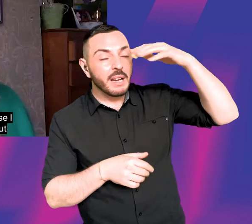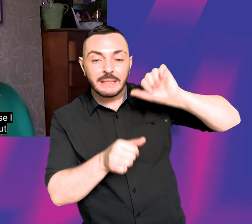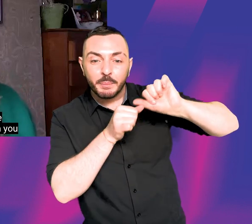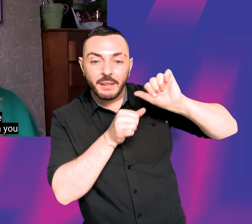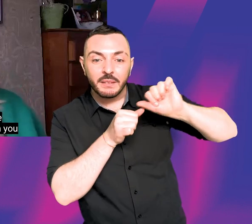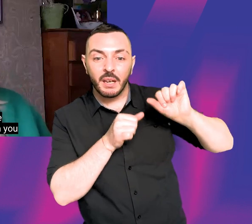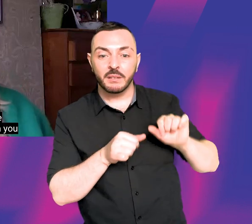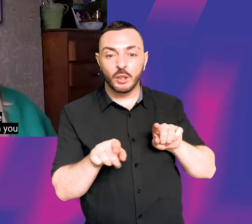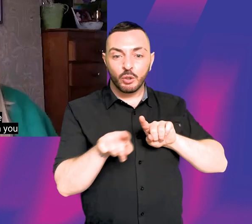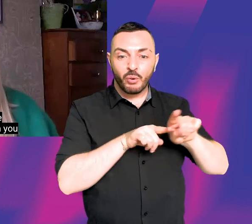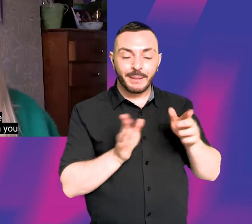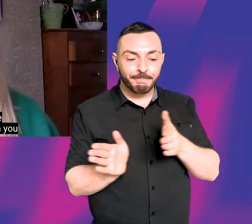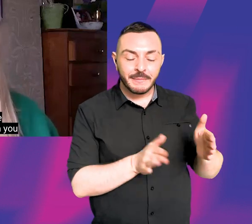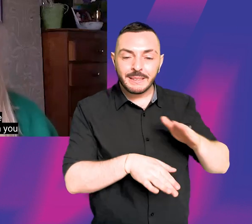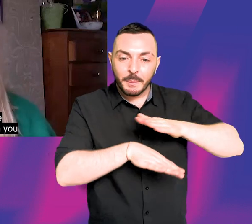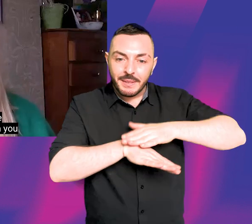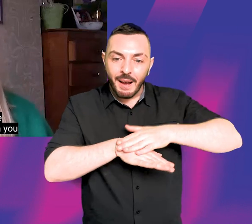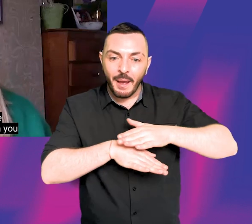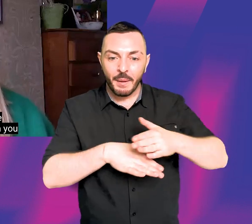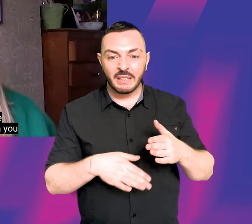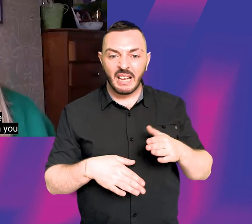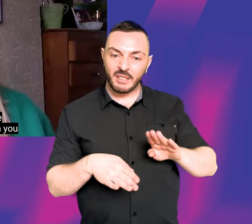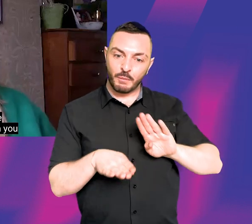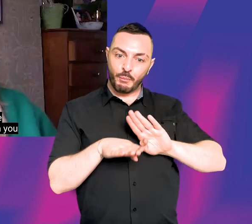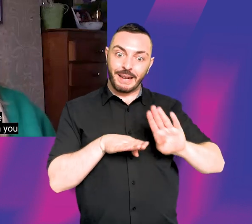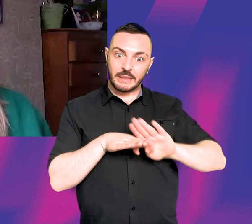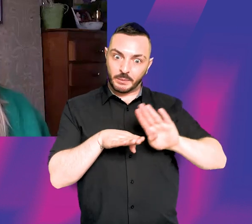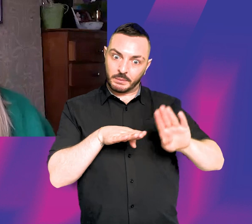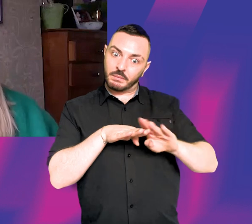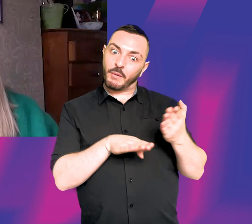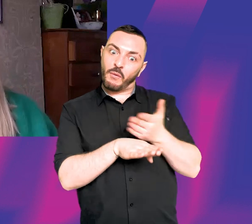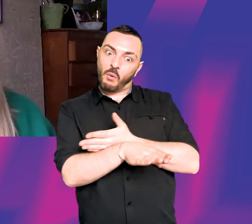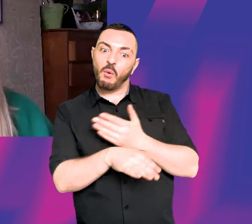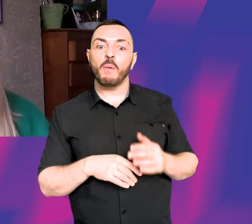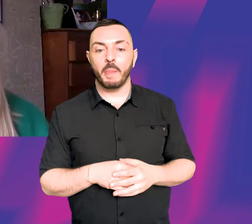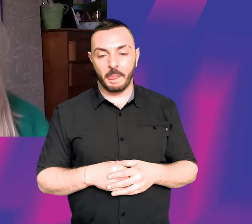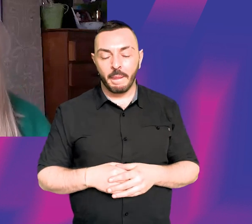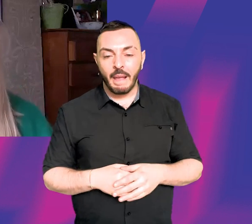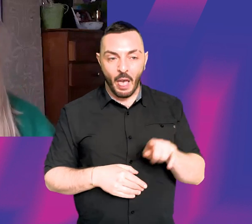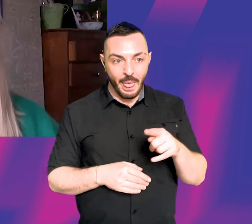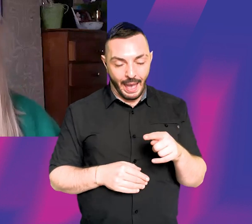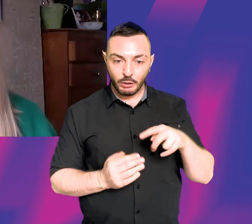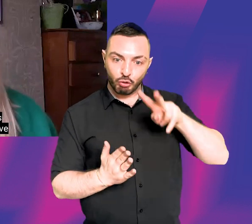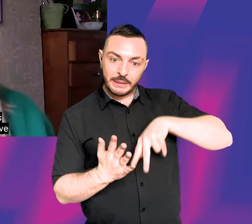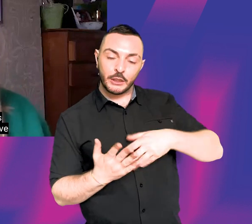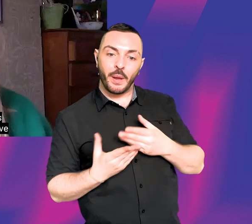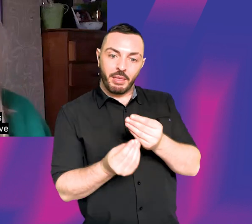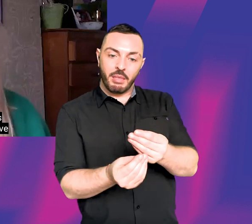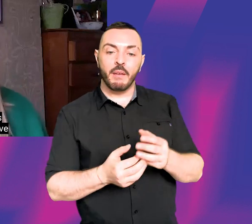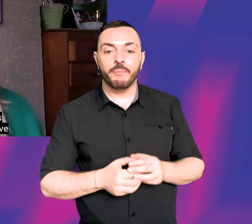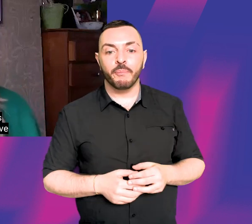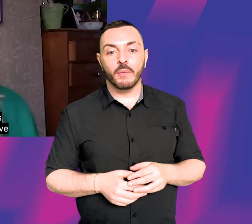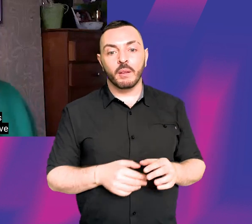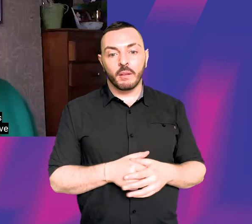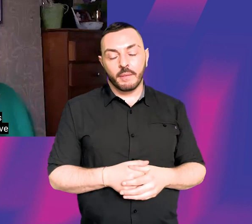and just put some time aside to try and practice with someone who's going to who's going to read with you because that will obviously help when you come, you know, if your friend